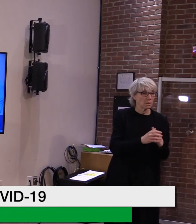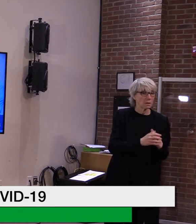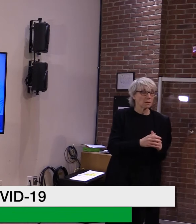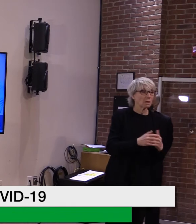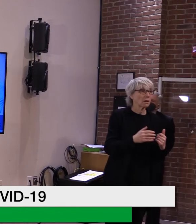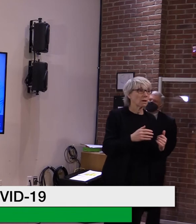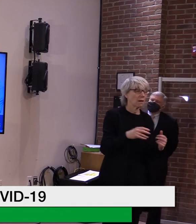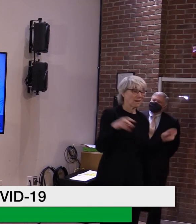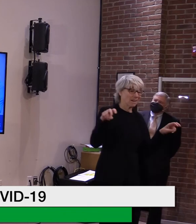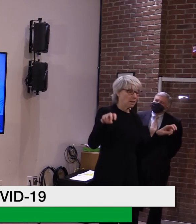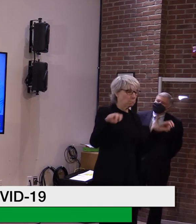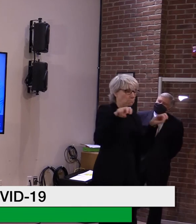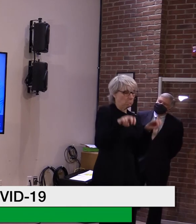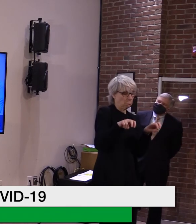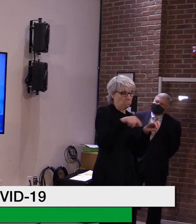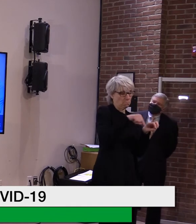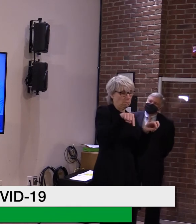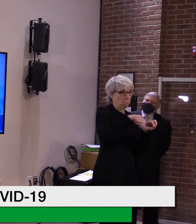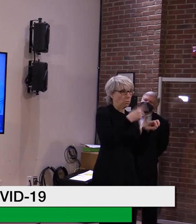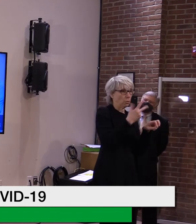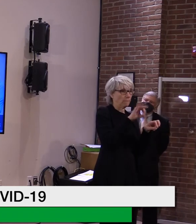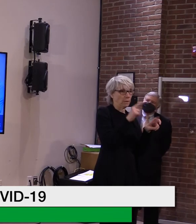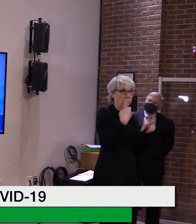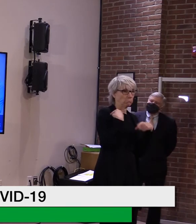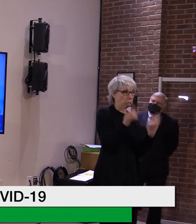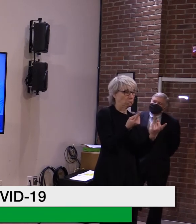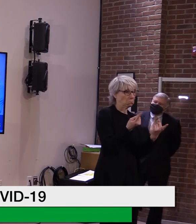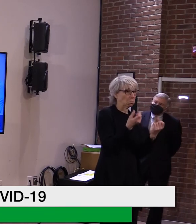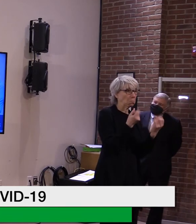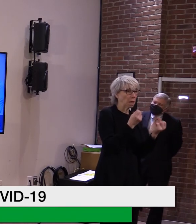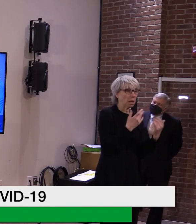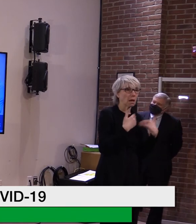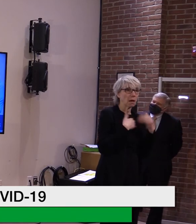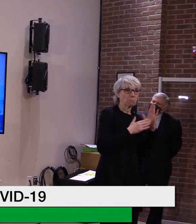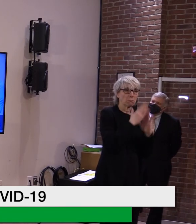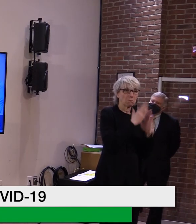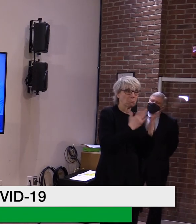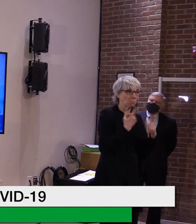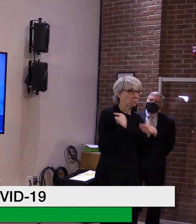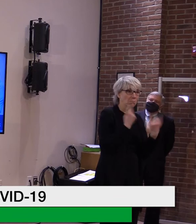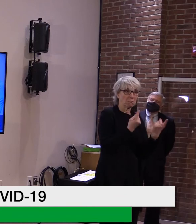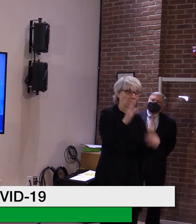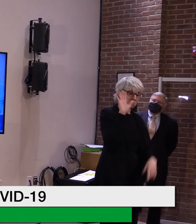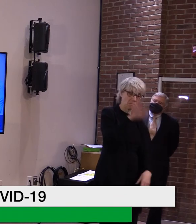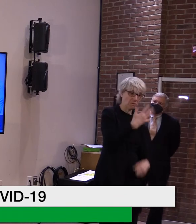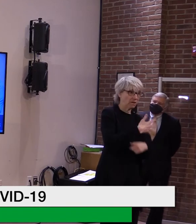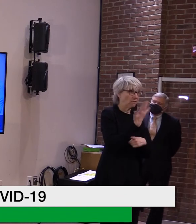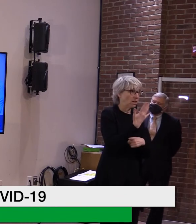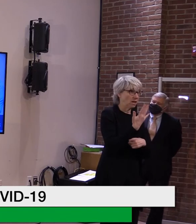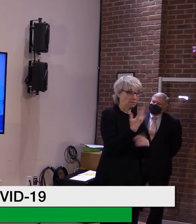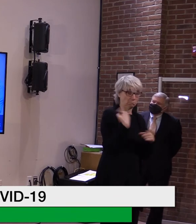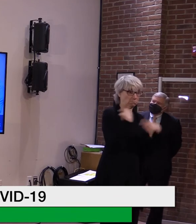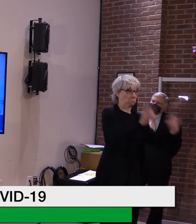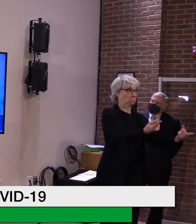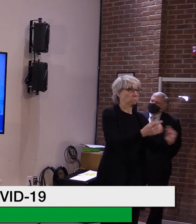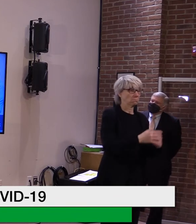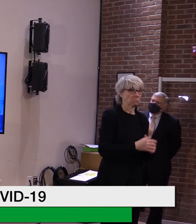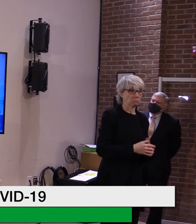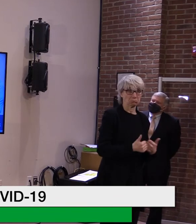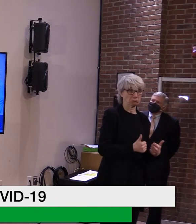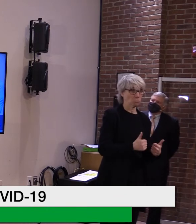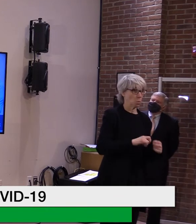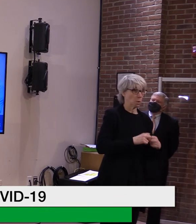-foot distance. Many of them have already gone back into in-person instruction or, or from the very start. And they've done so quite